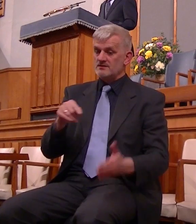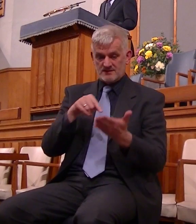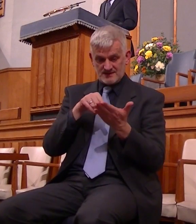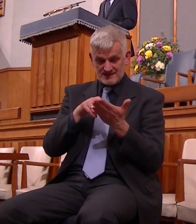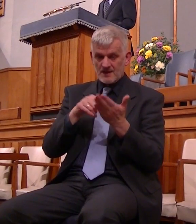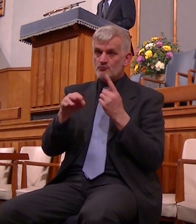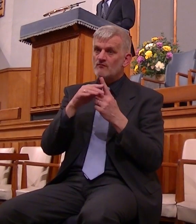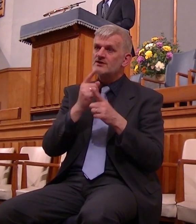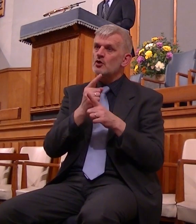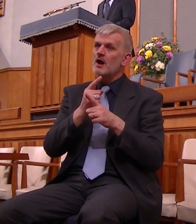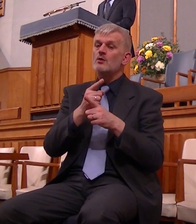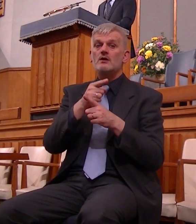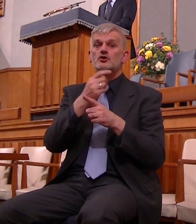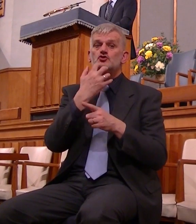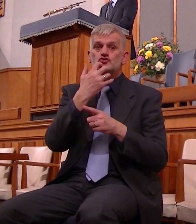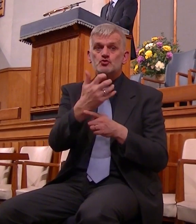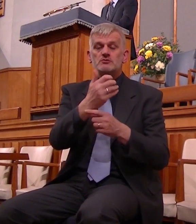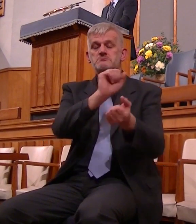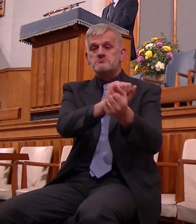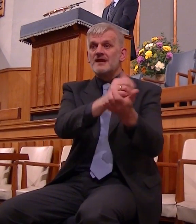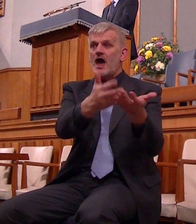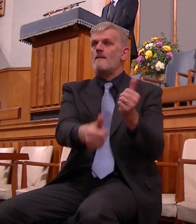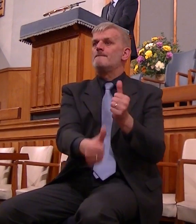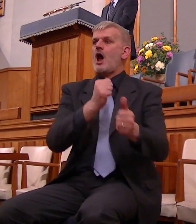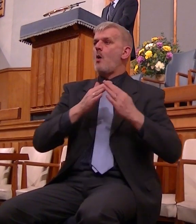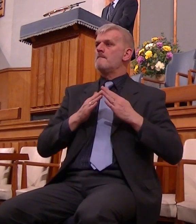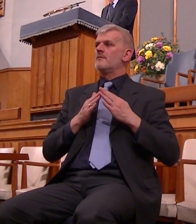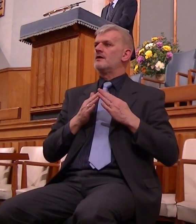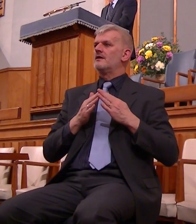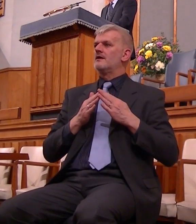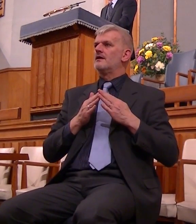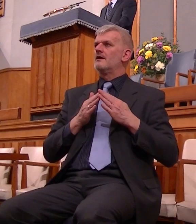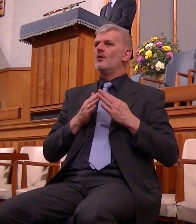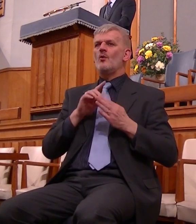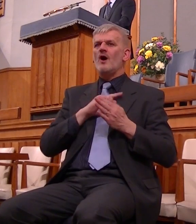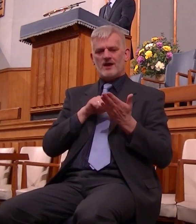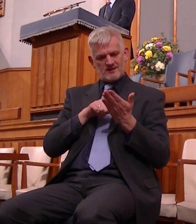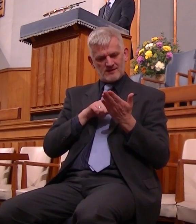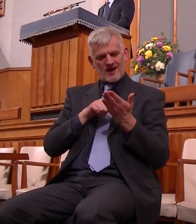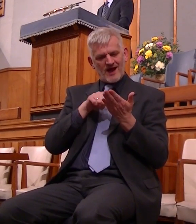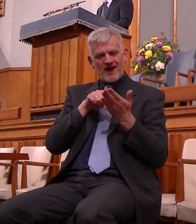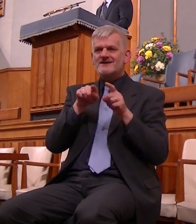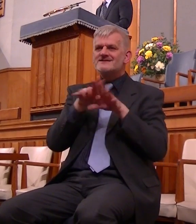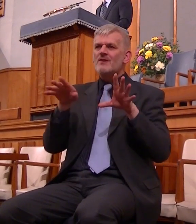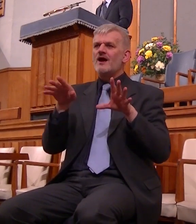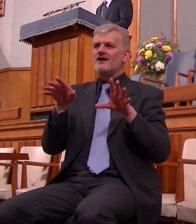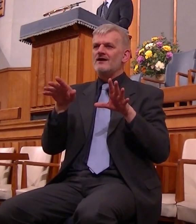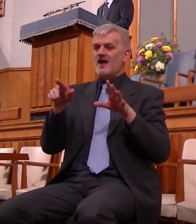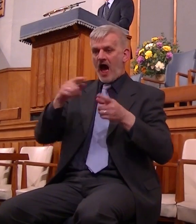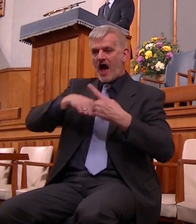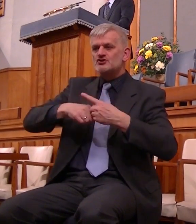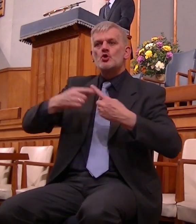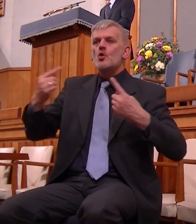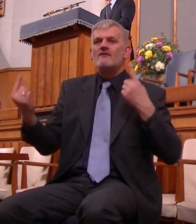prophecies because they were a figure they were a picture of millions of people who would in the remaining history of the